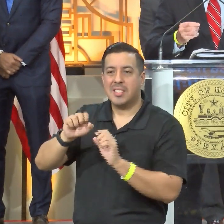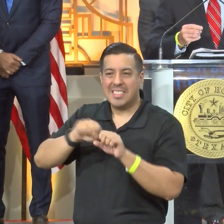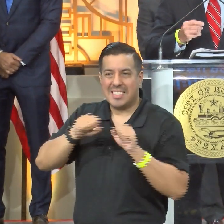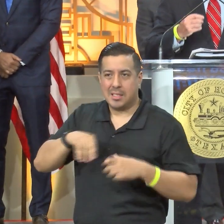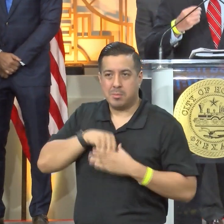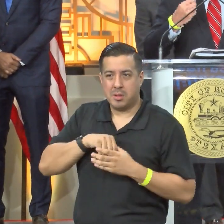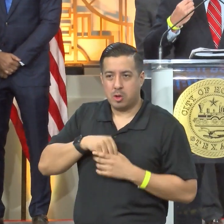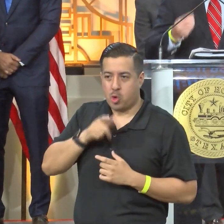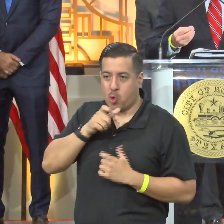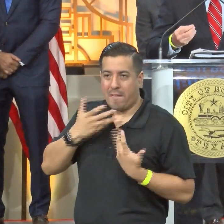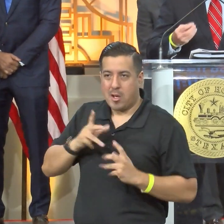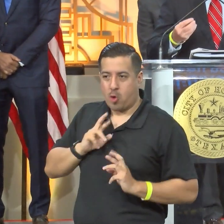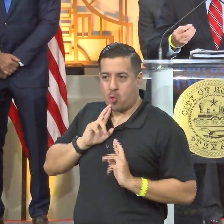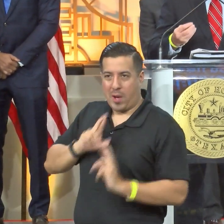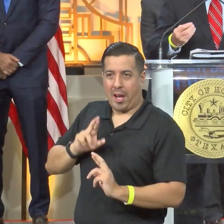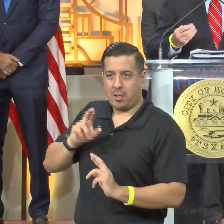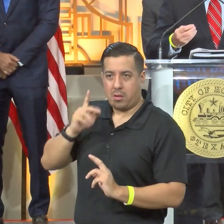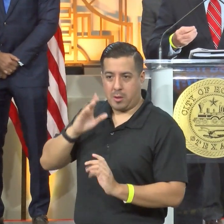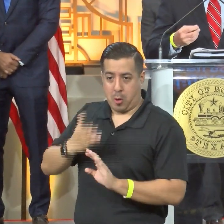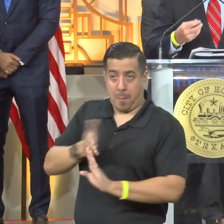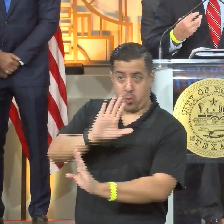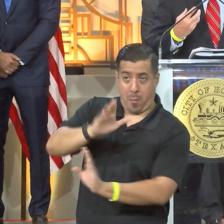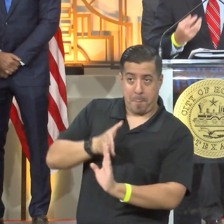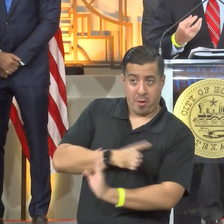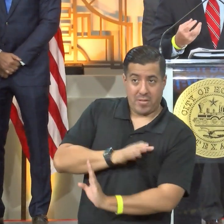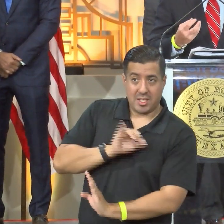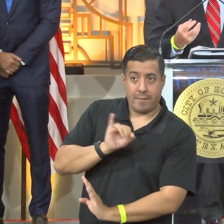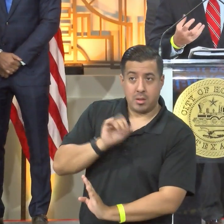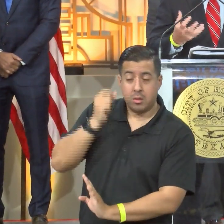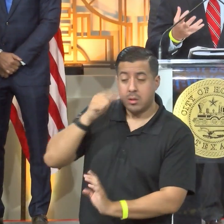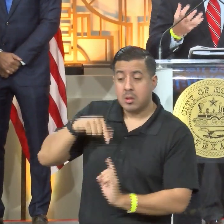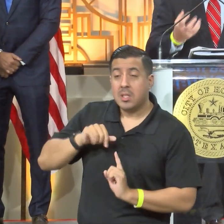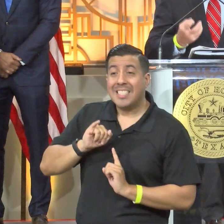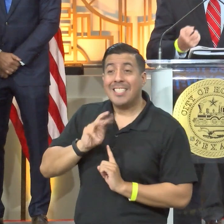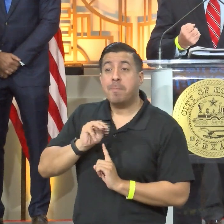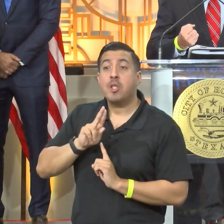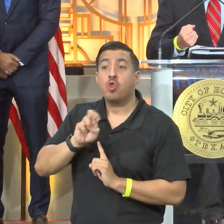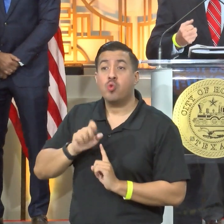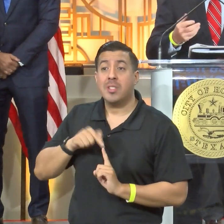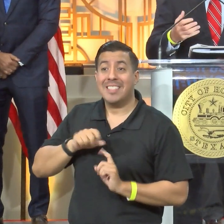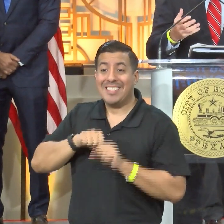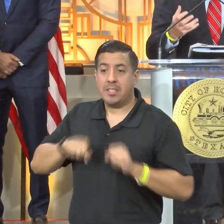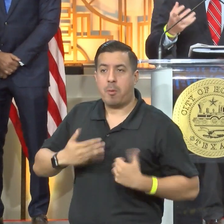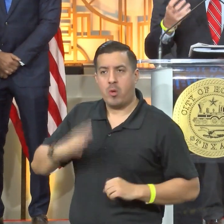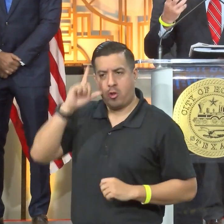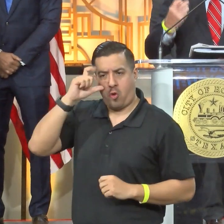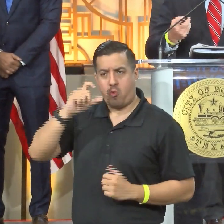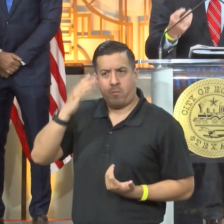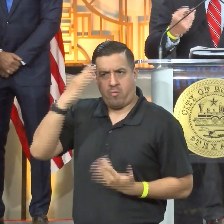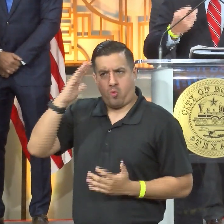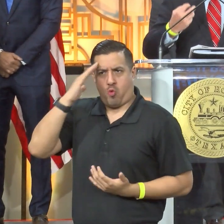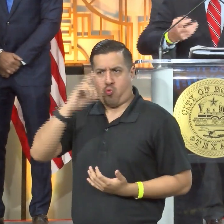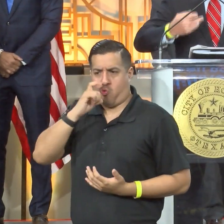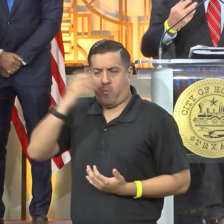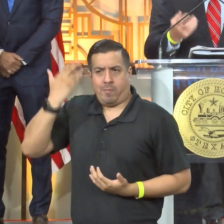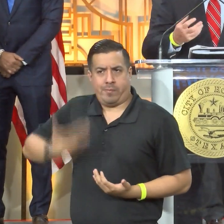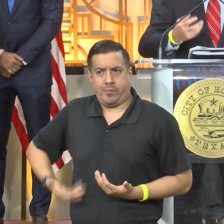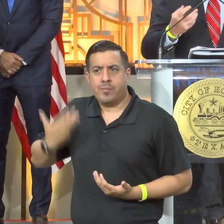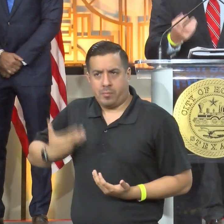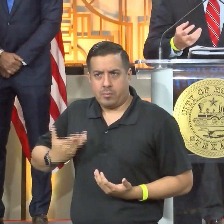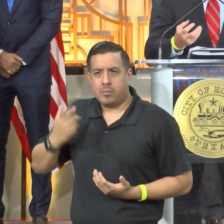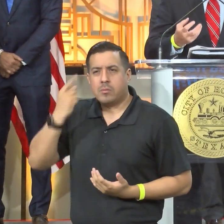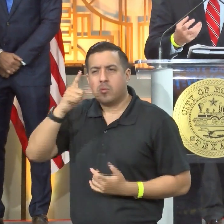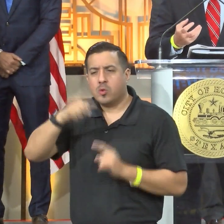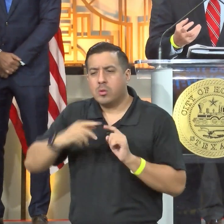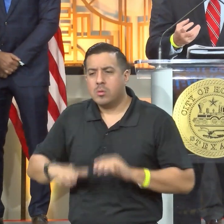infection and so to remind you we've talked about this before is that your immune system knows what is you and as your body develops as we